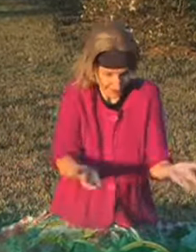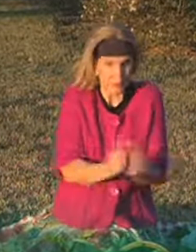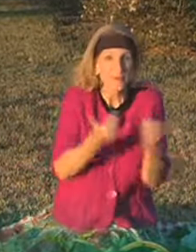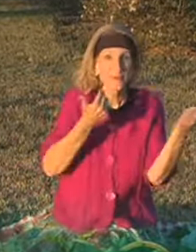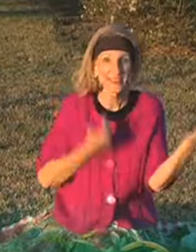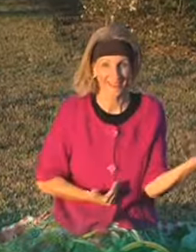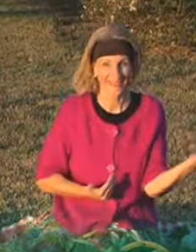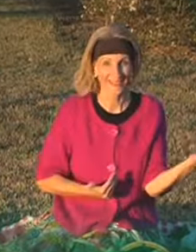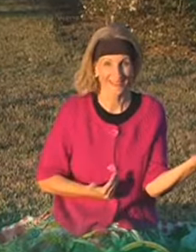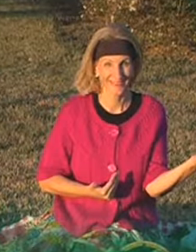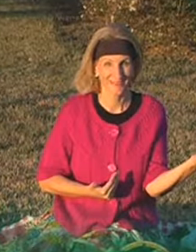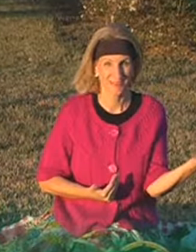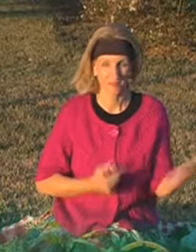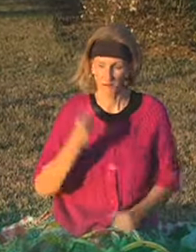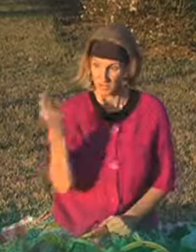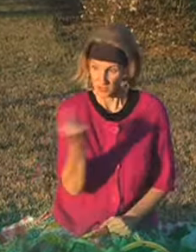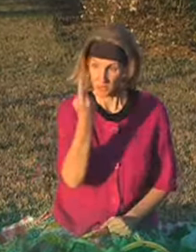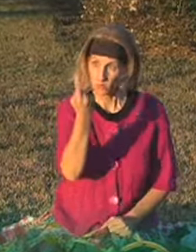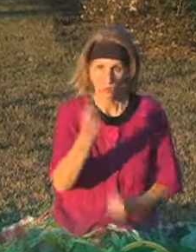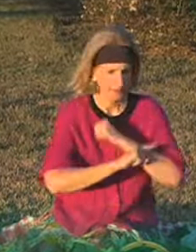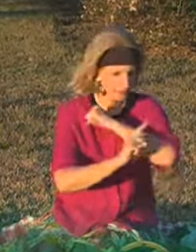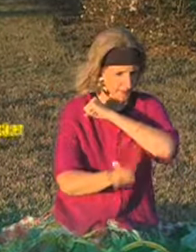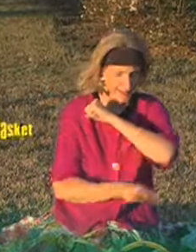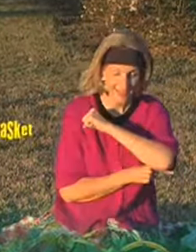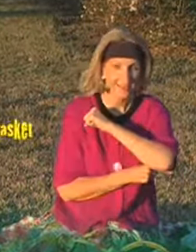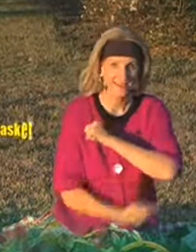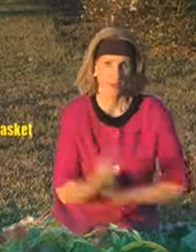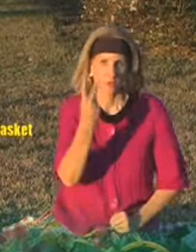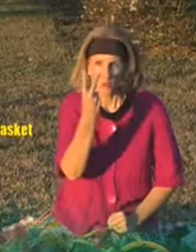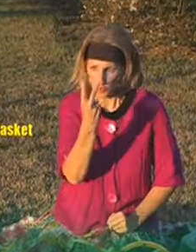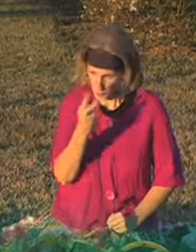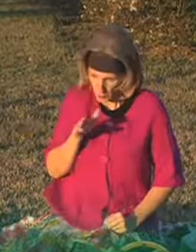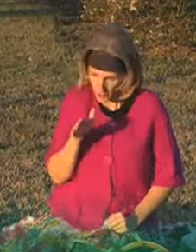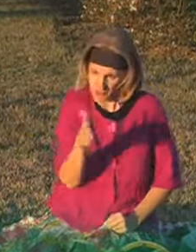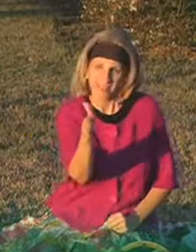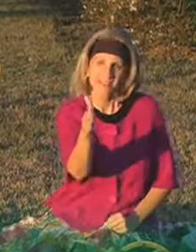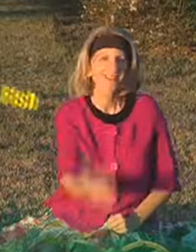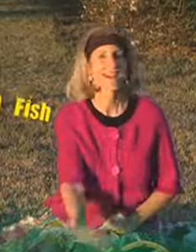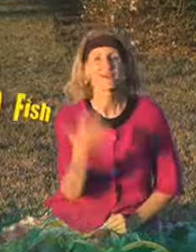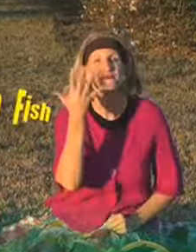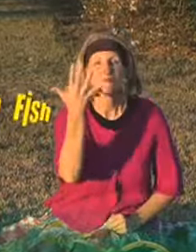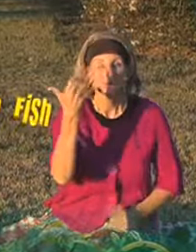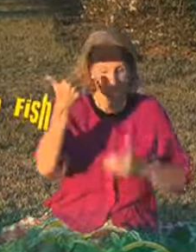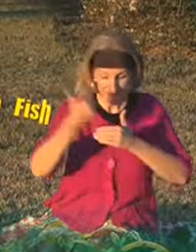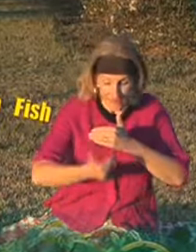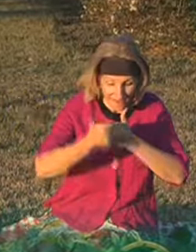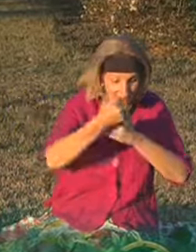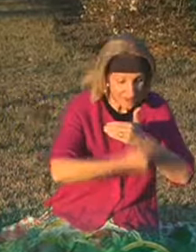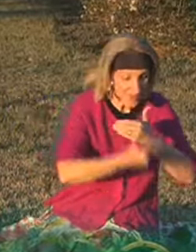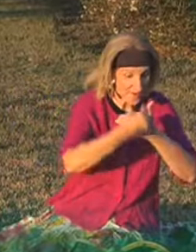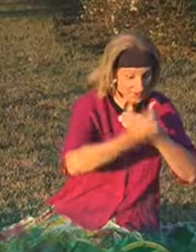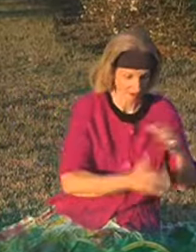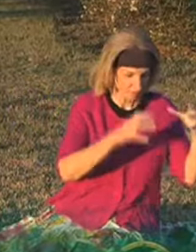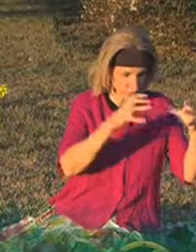around has come with me. Just one basket, two fish and